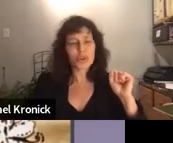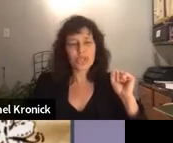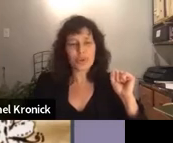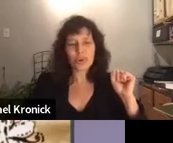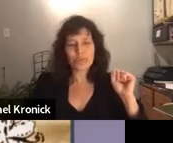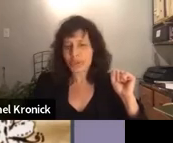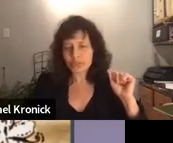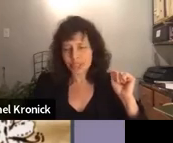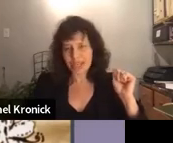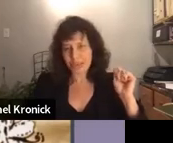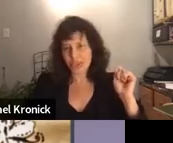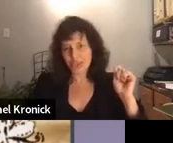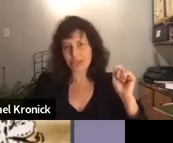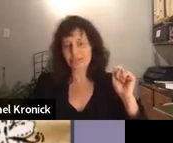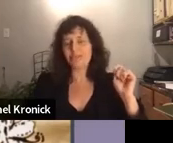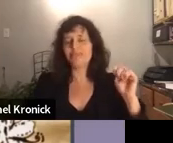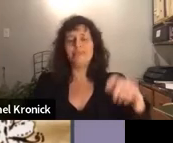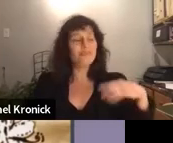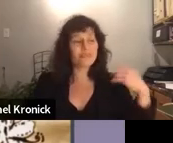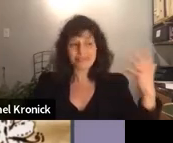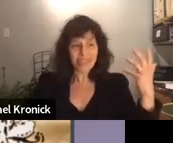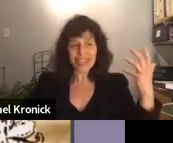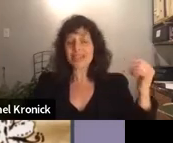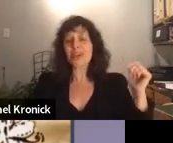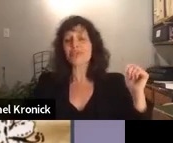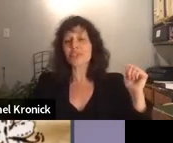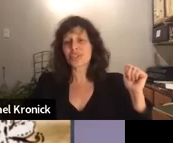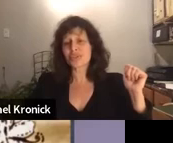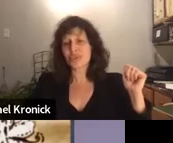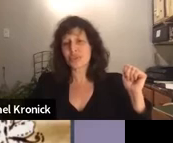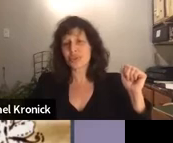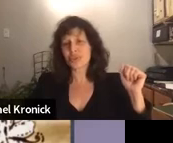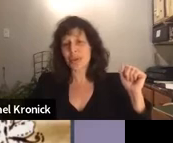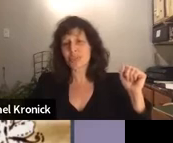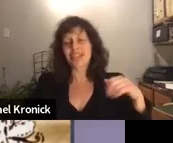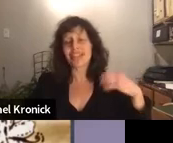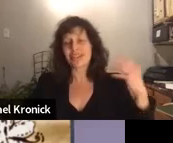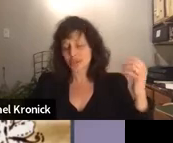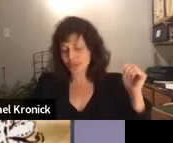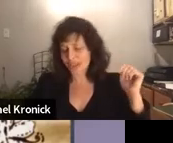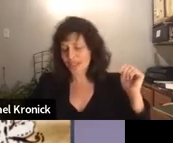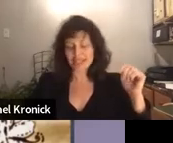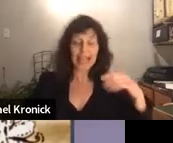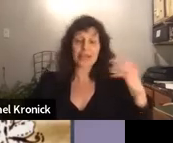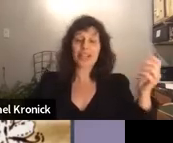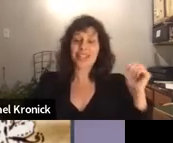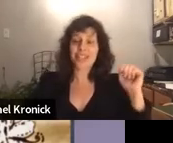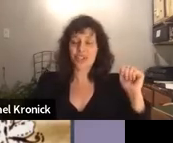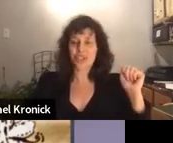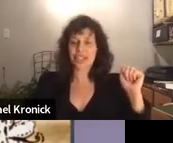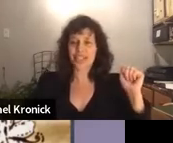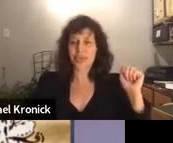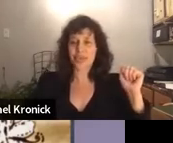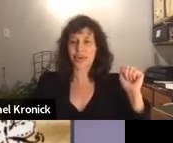-old who already spoke multiple languages. And in my first interviews with her family and in the first sand play